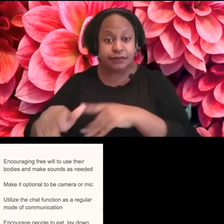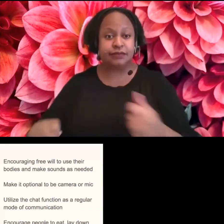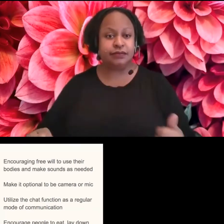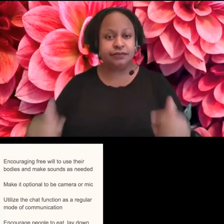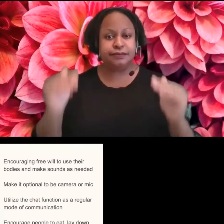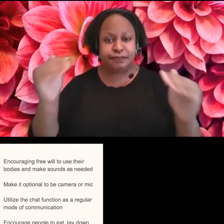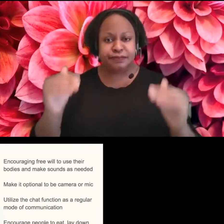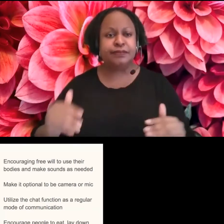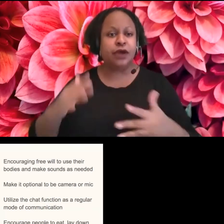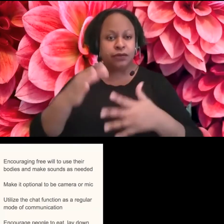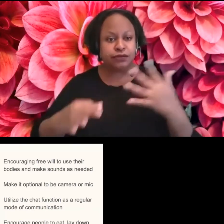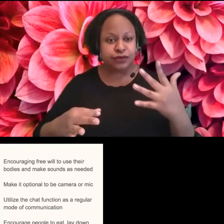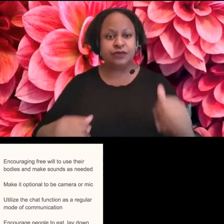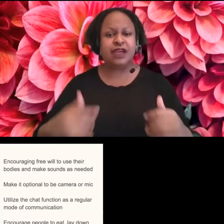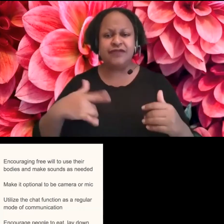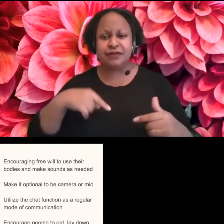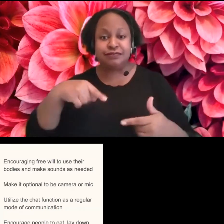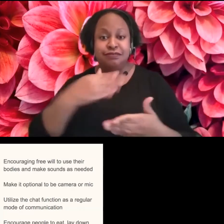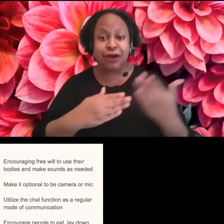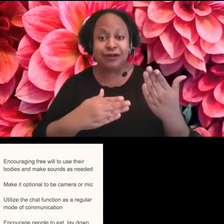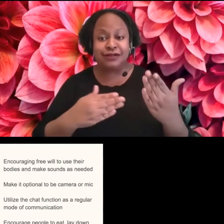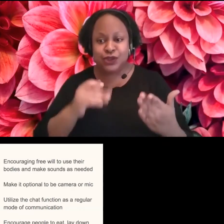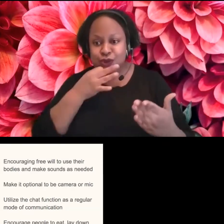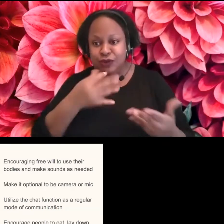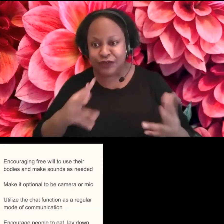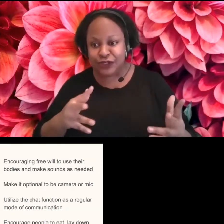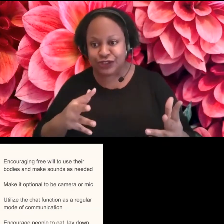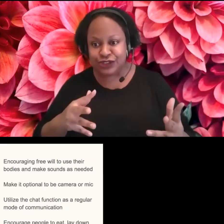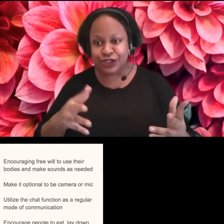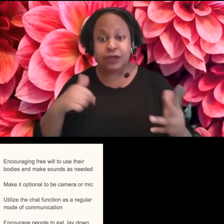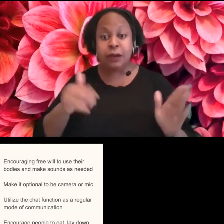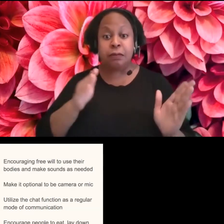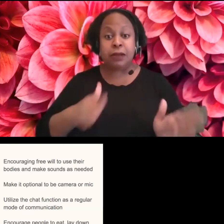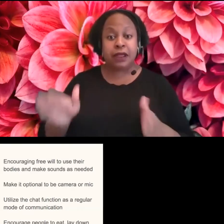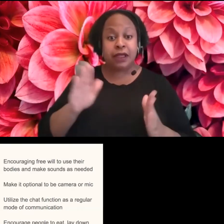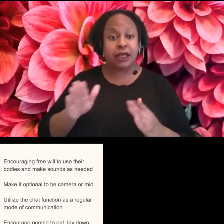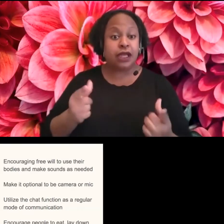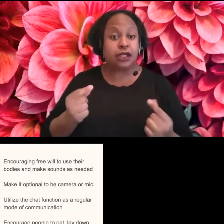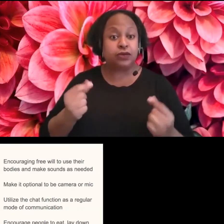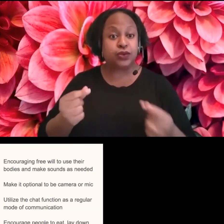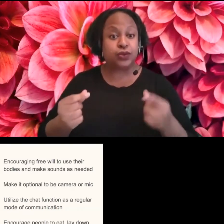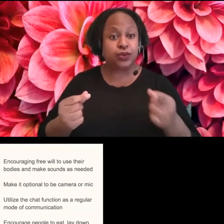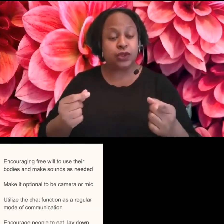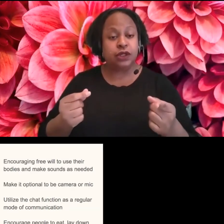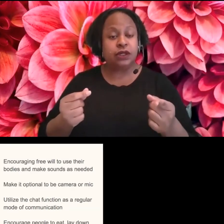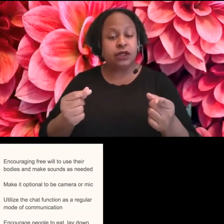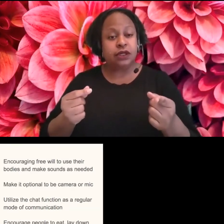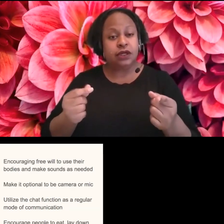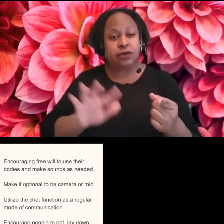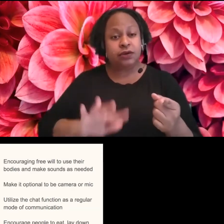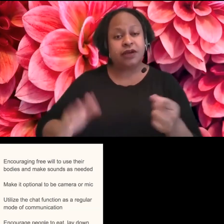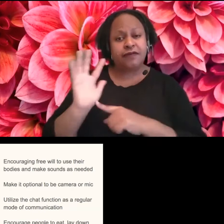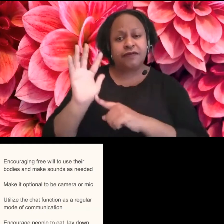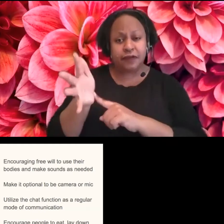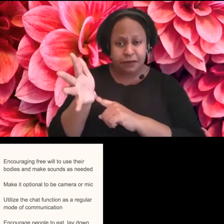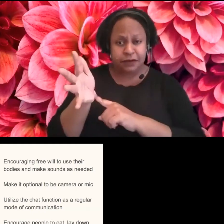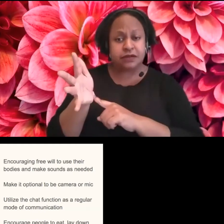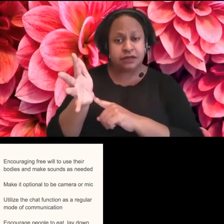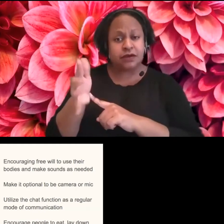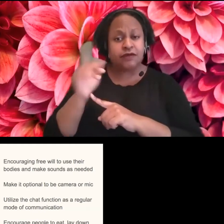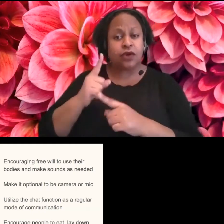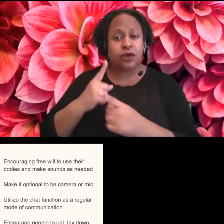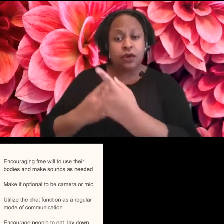reaching the end of the section. So I wanted to give about five minutes at least for if anyone had